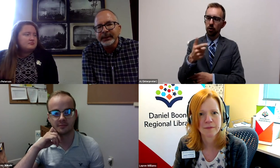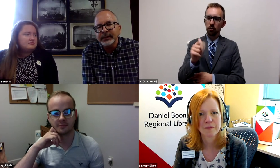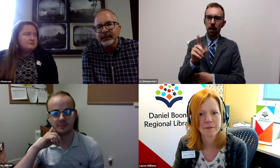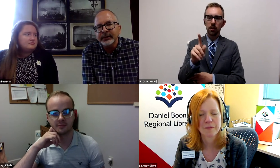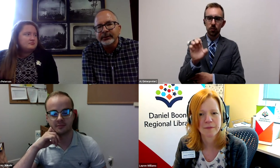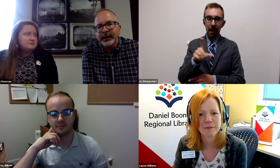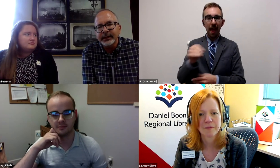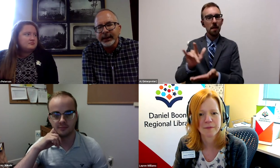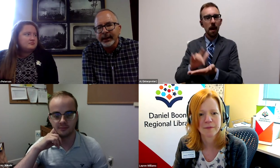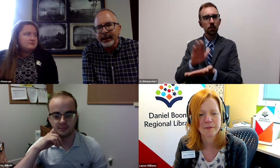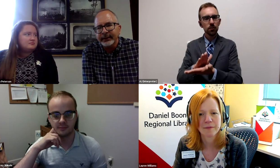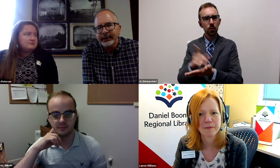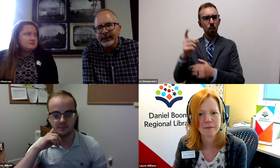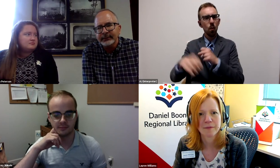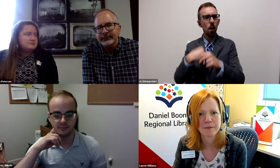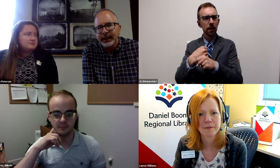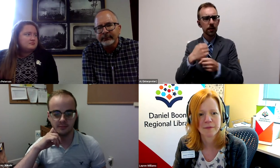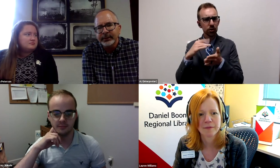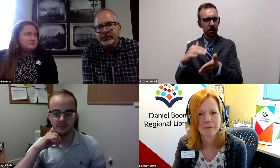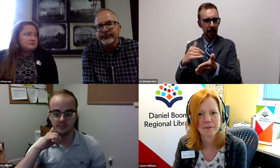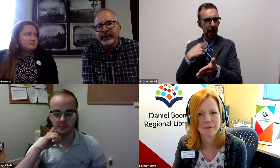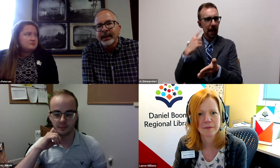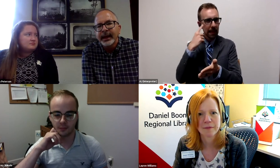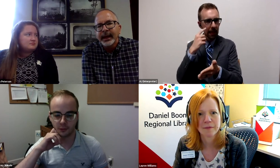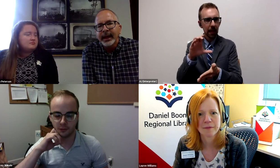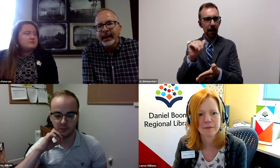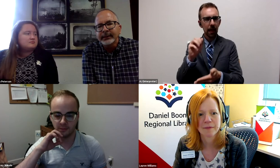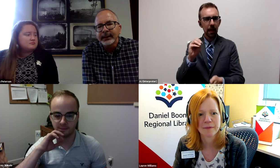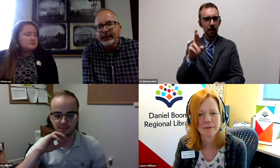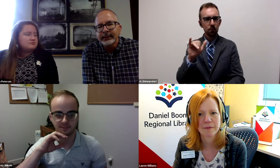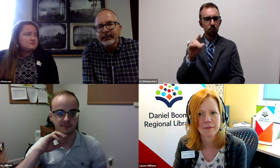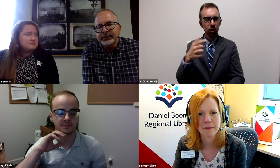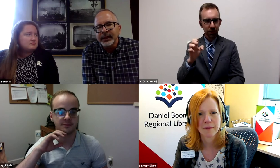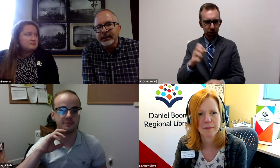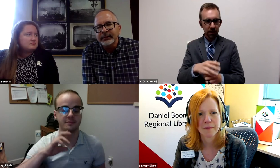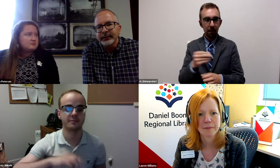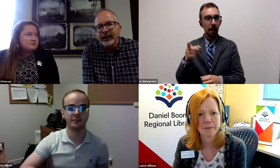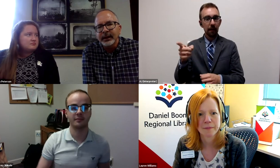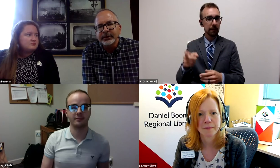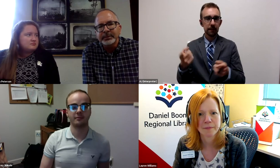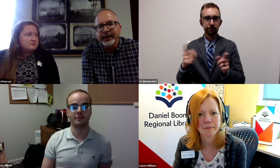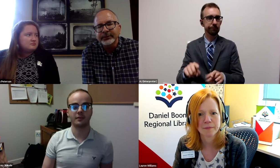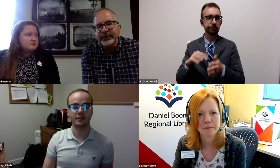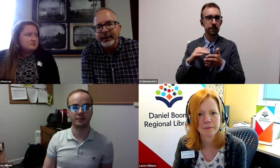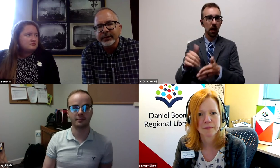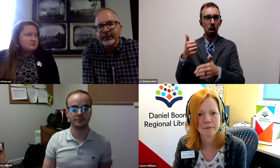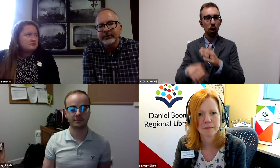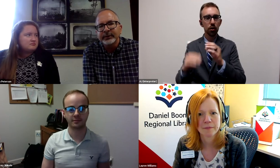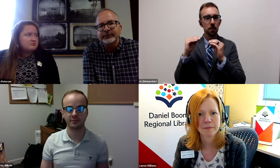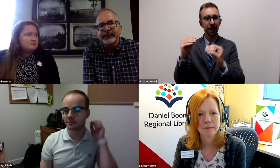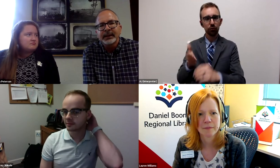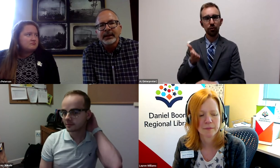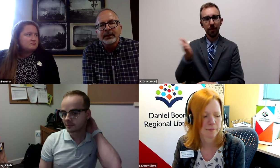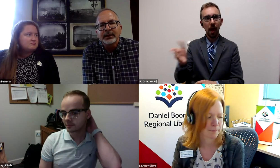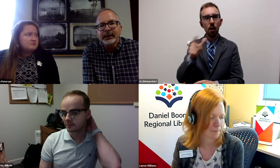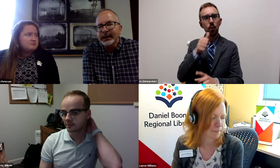spent a year studying, I think, in Cambridge, and he ended up studying under a professor there who